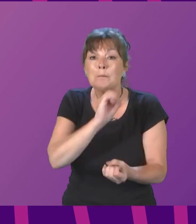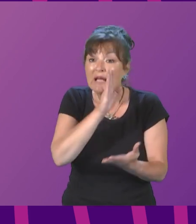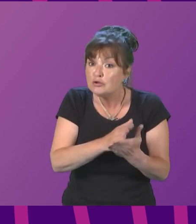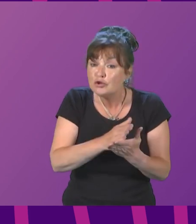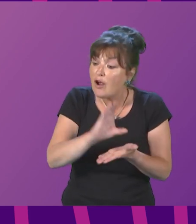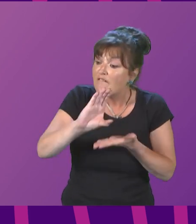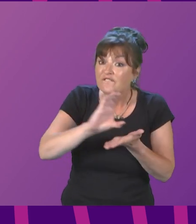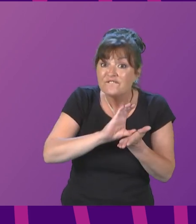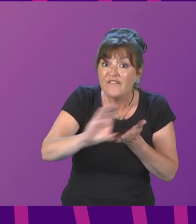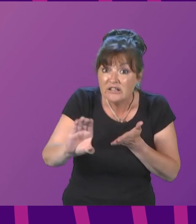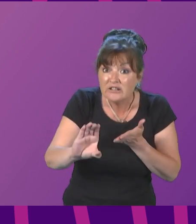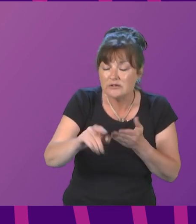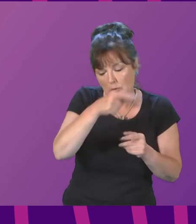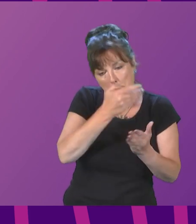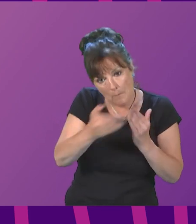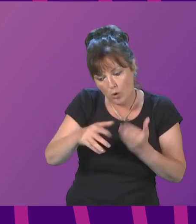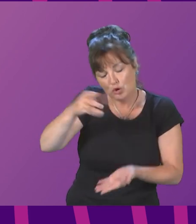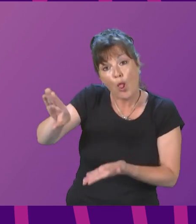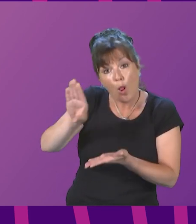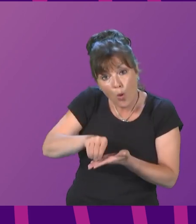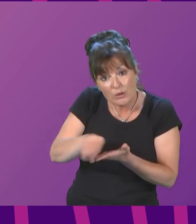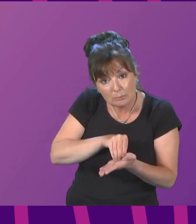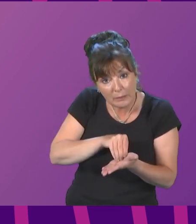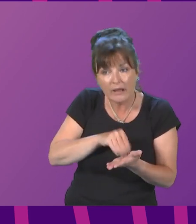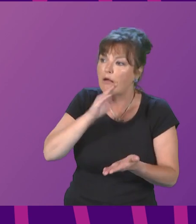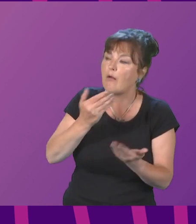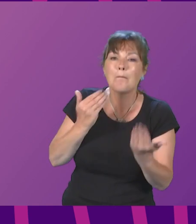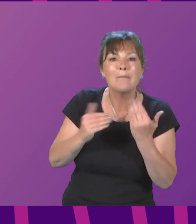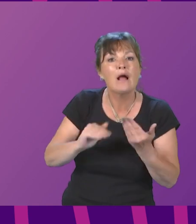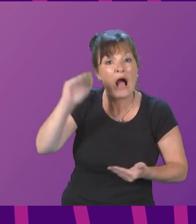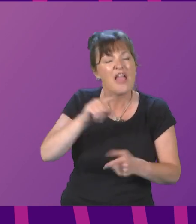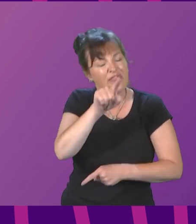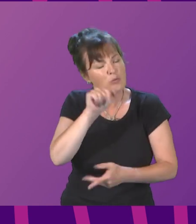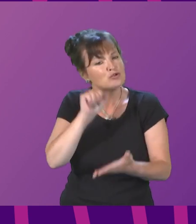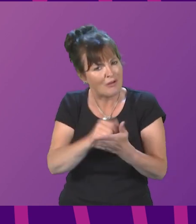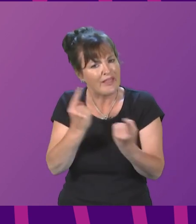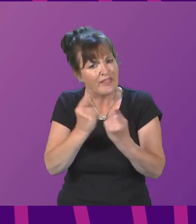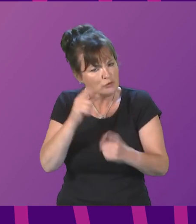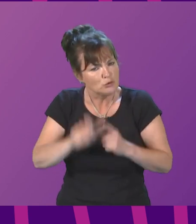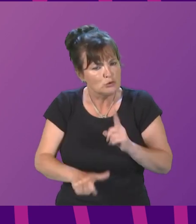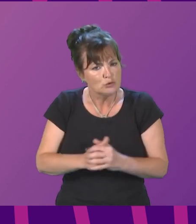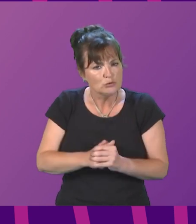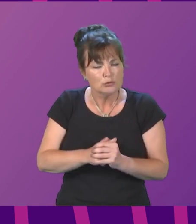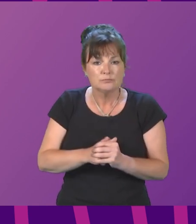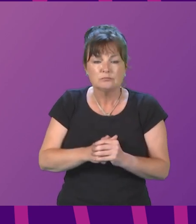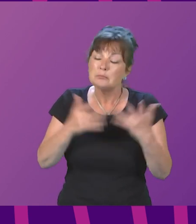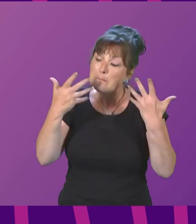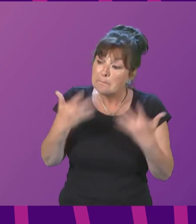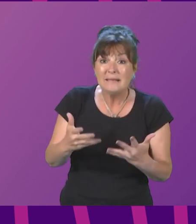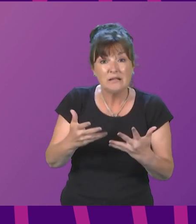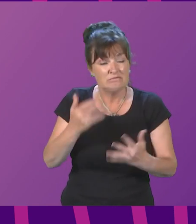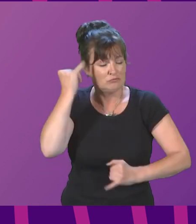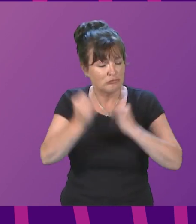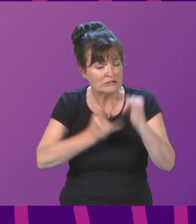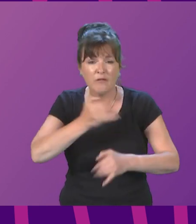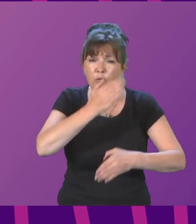paid, and secure the best possible pay increases overall. That was the right thing to do. Criticism of workers